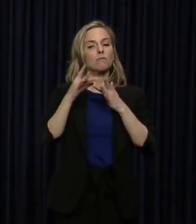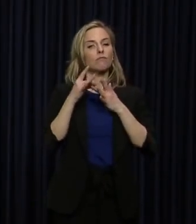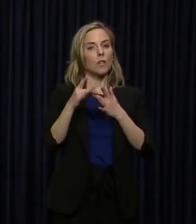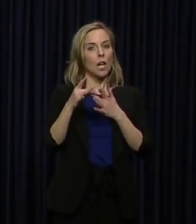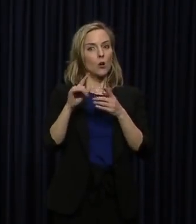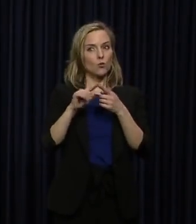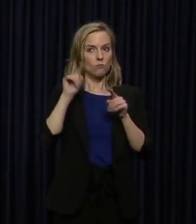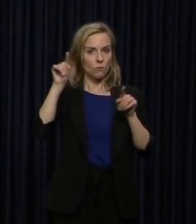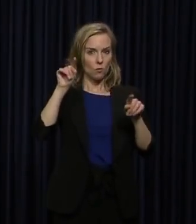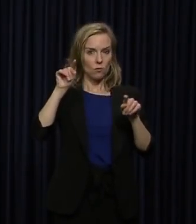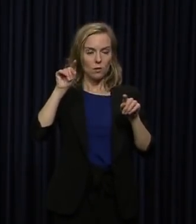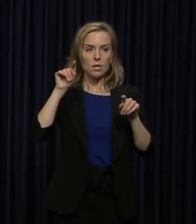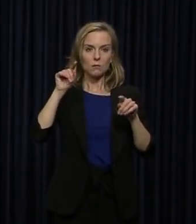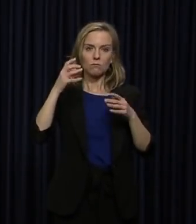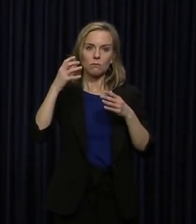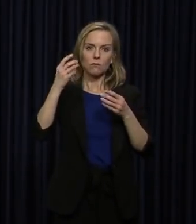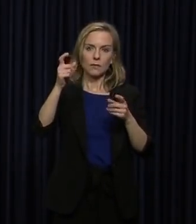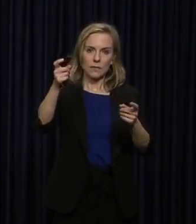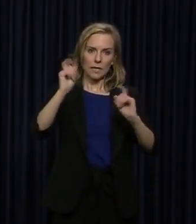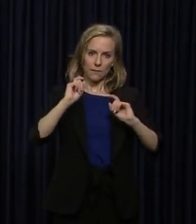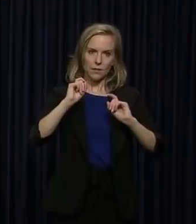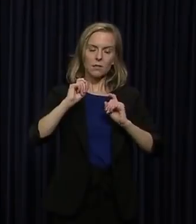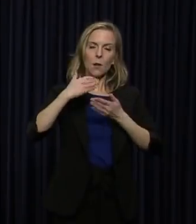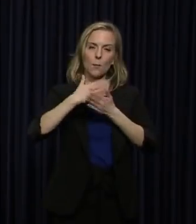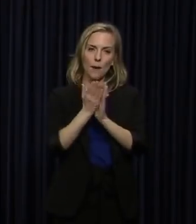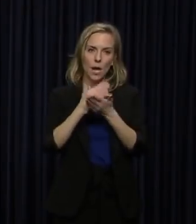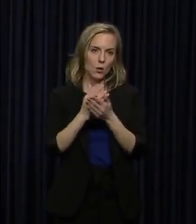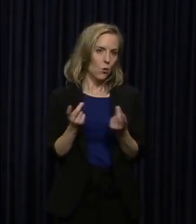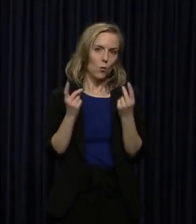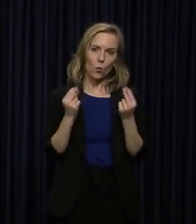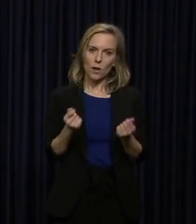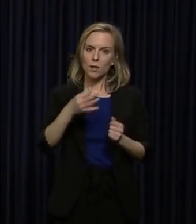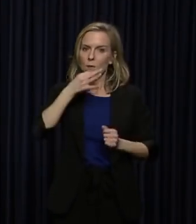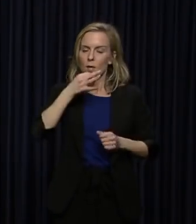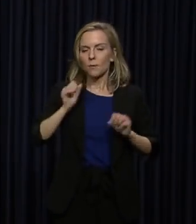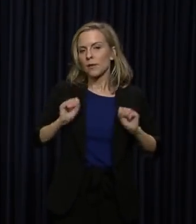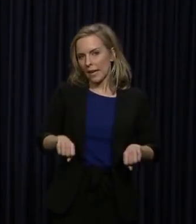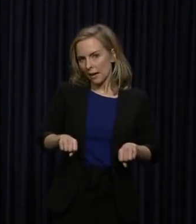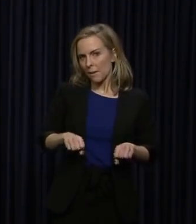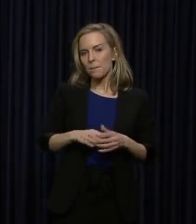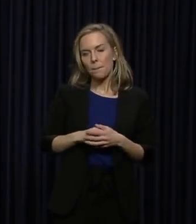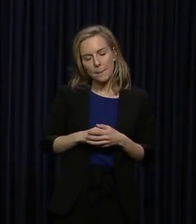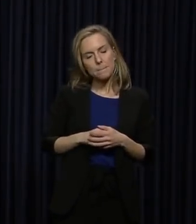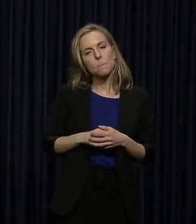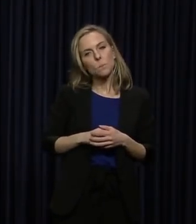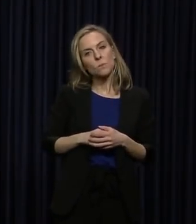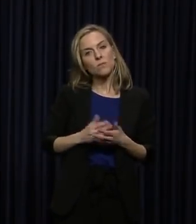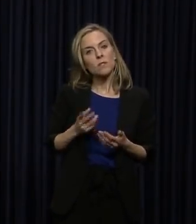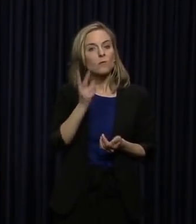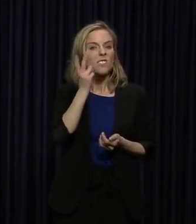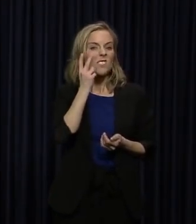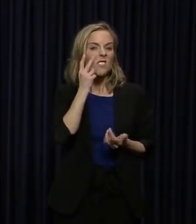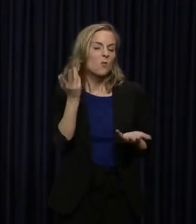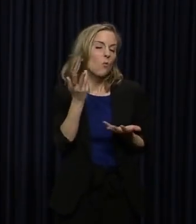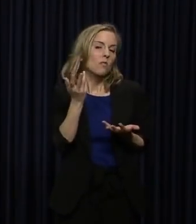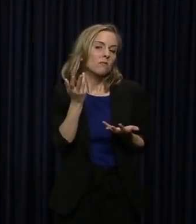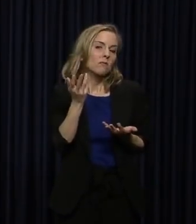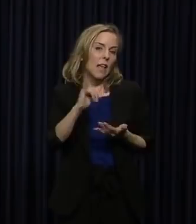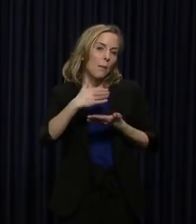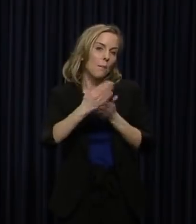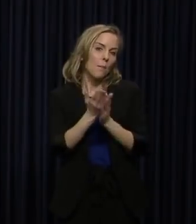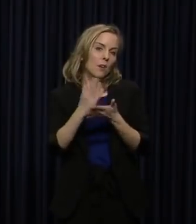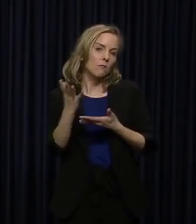to them to get us a budget as quickly as we can. And we'll see what that budget